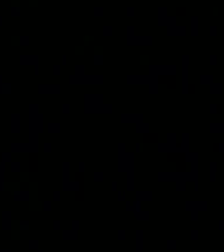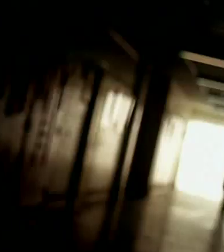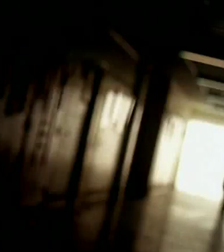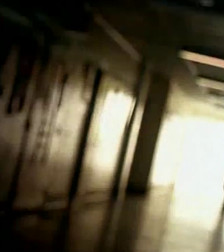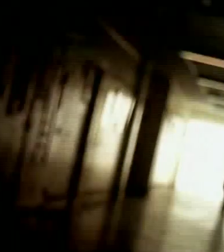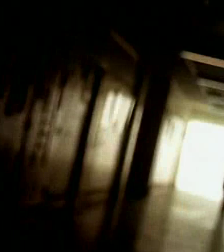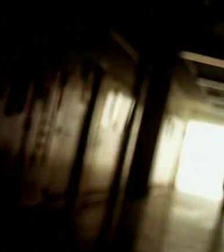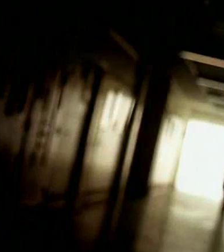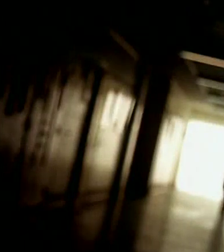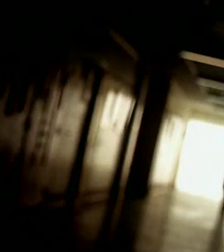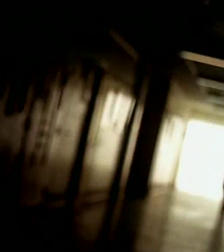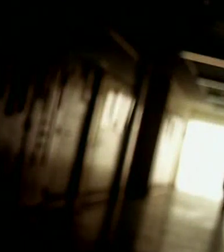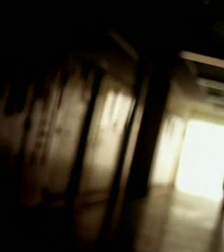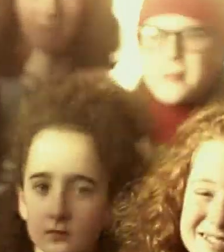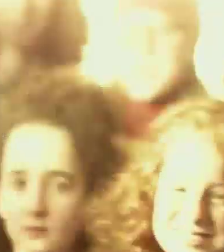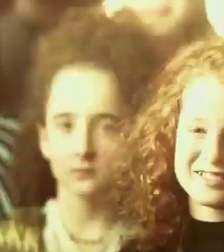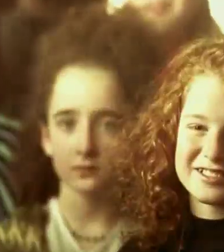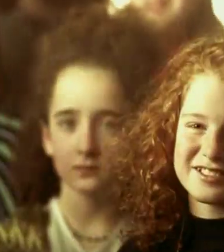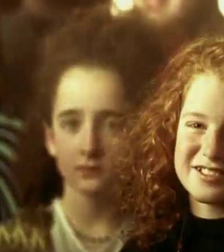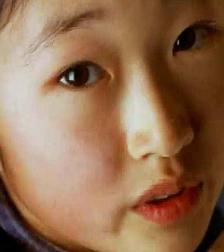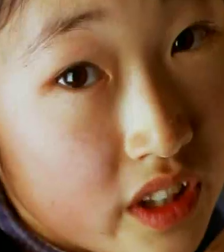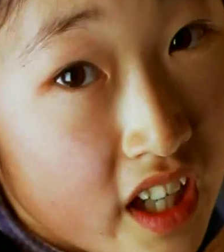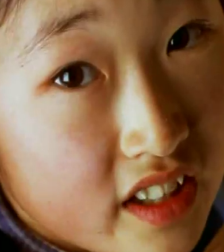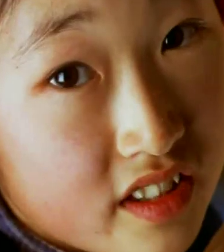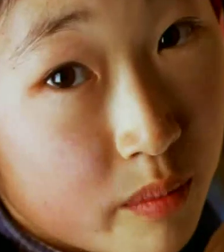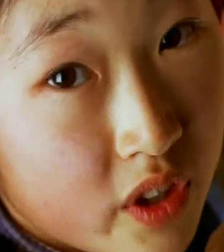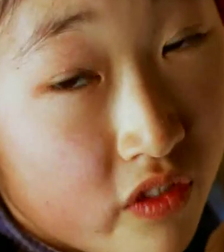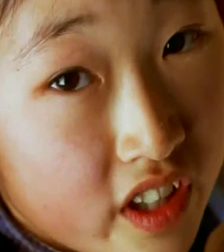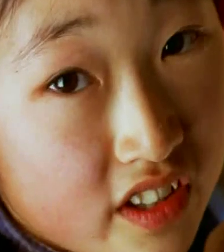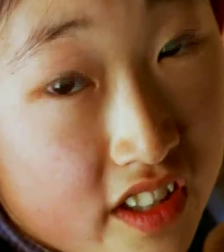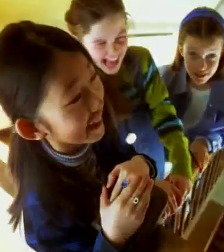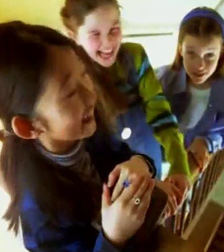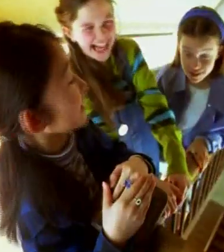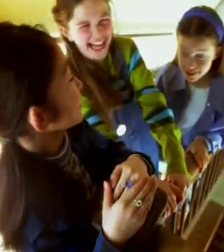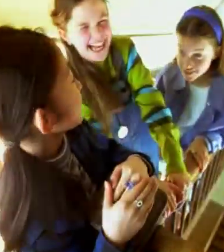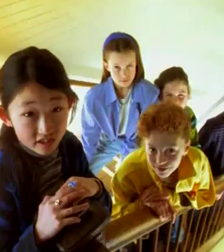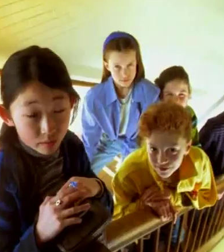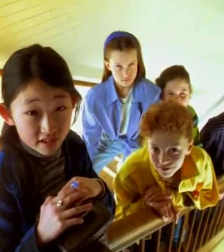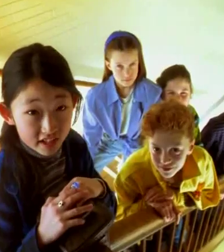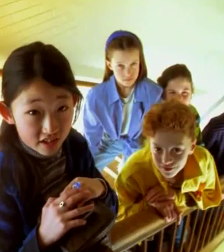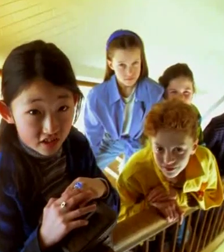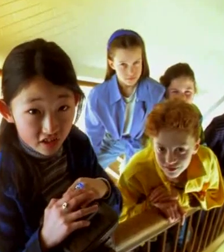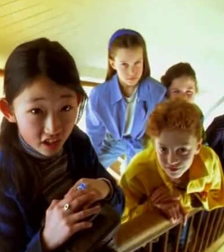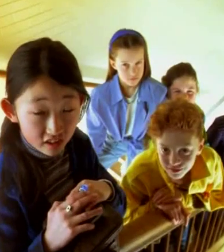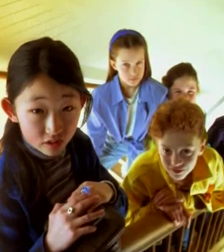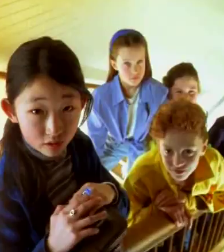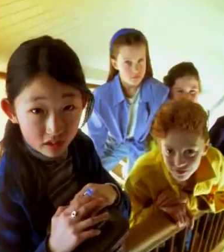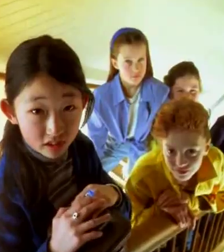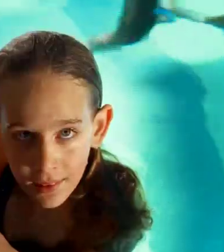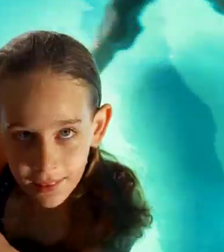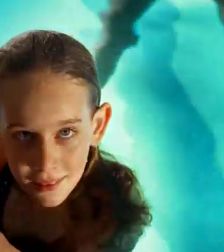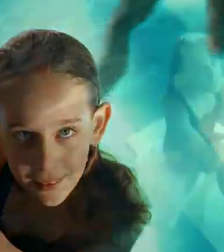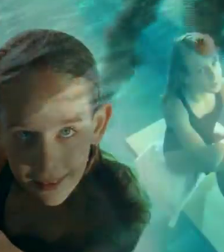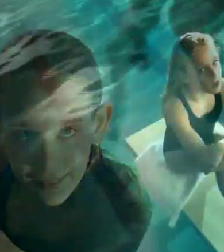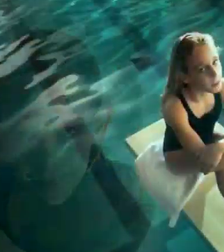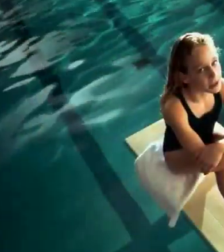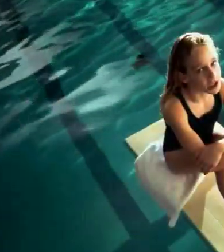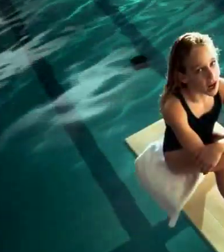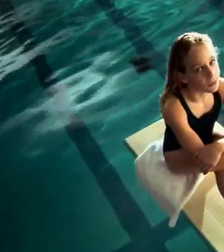we will not do as we are told we will not dump our friends just because someone says they're not cool we will not be shy when